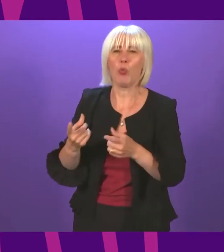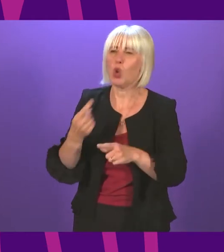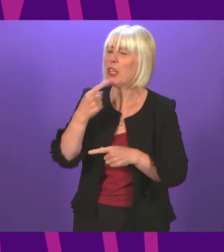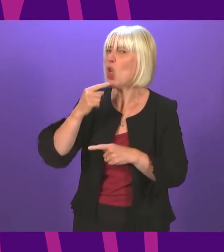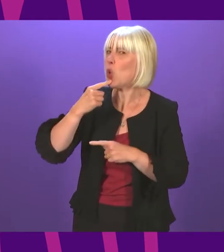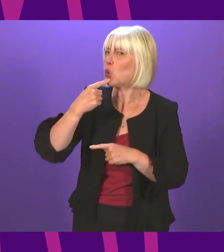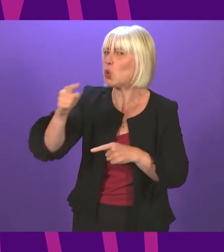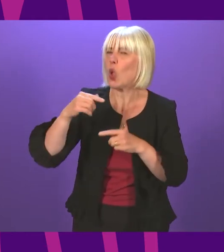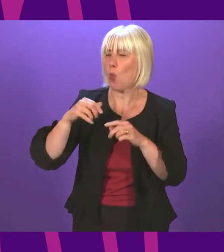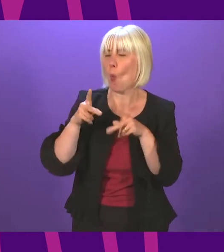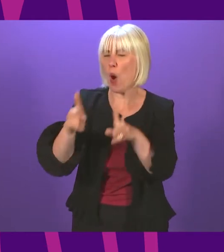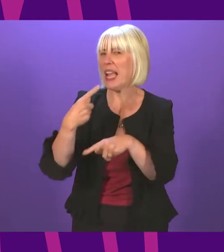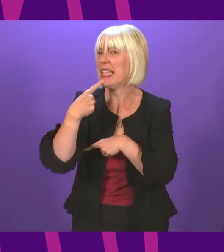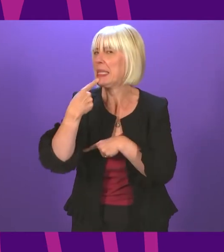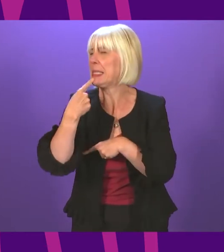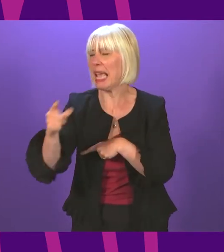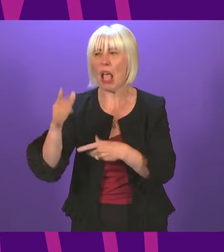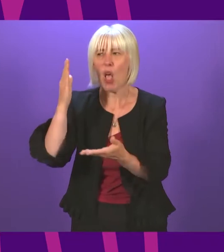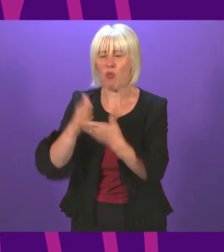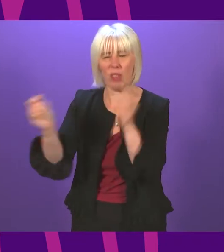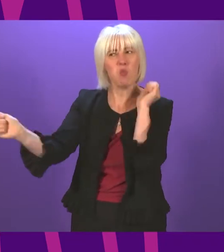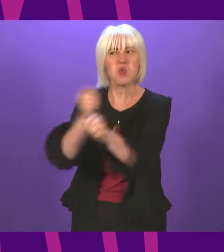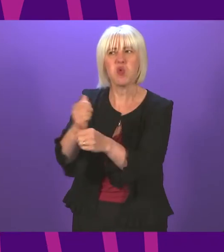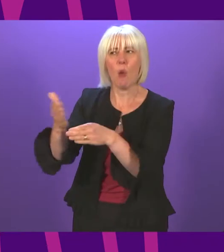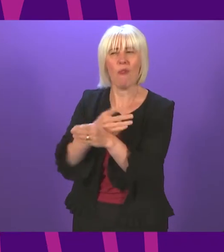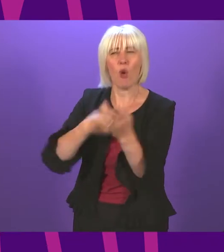significantly before anyone takes them seriously